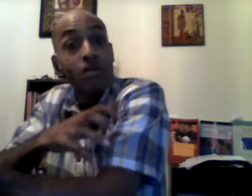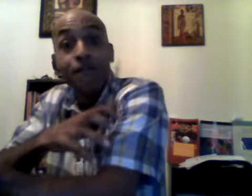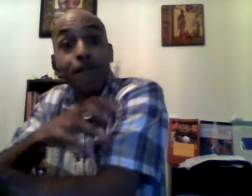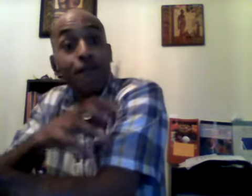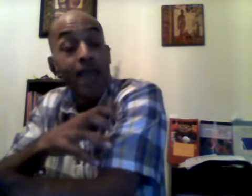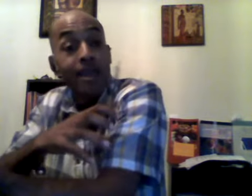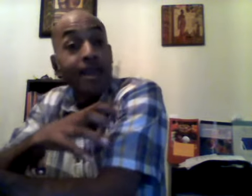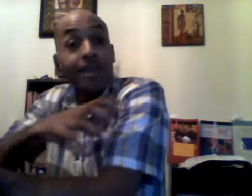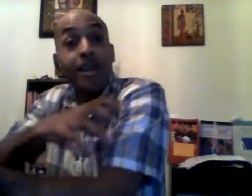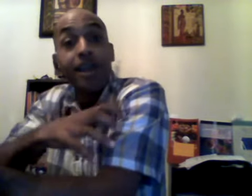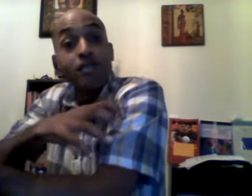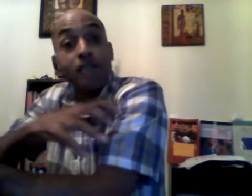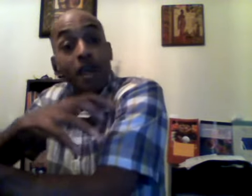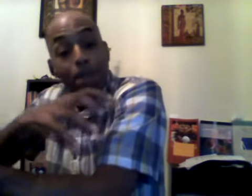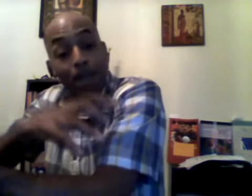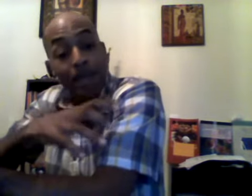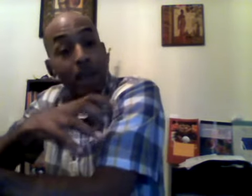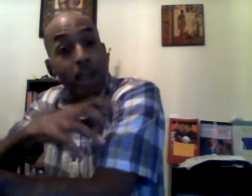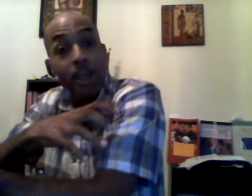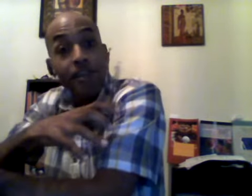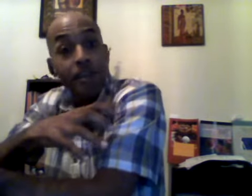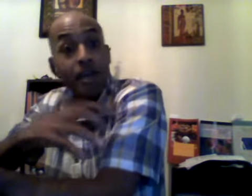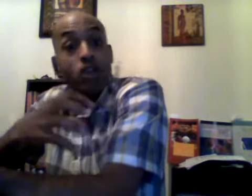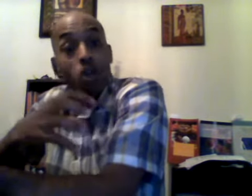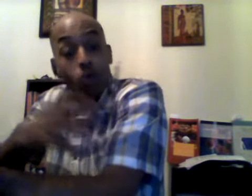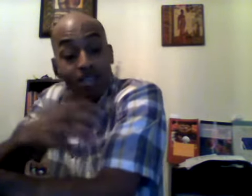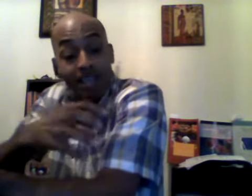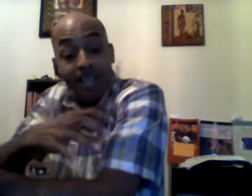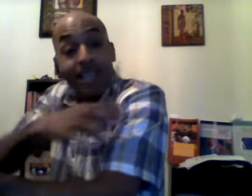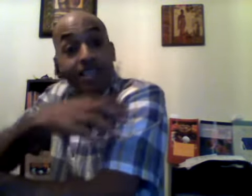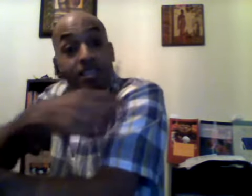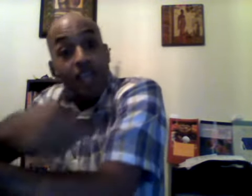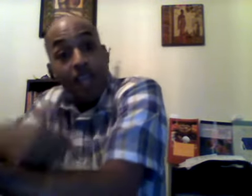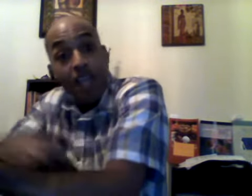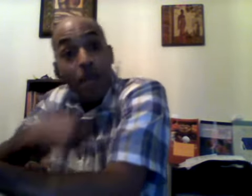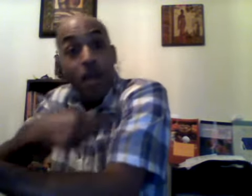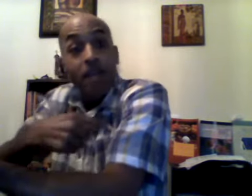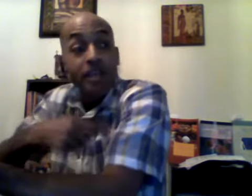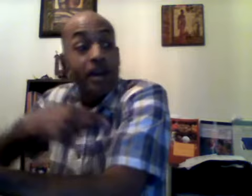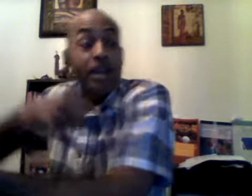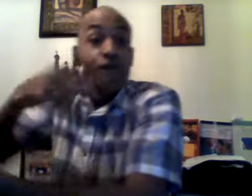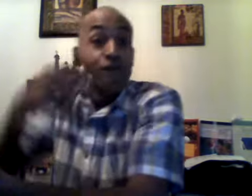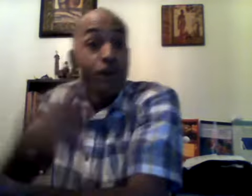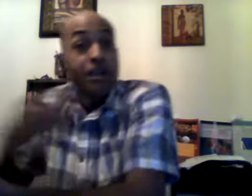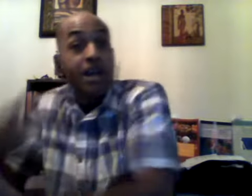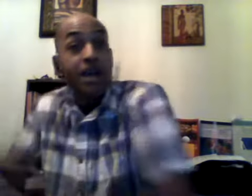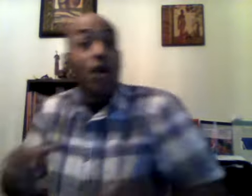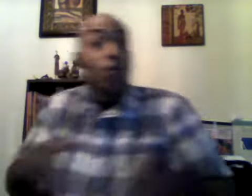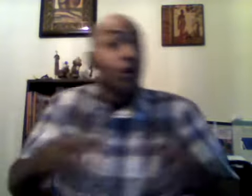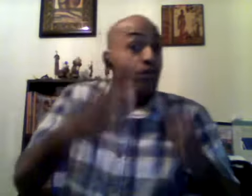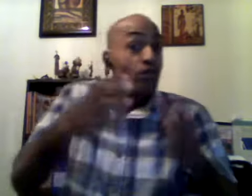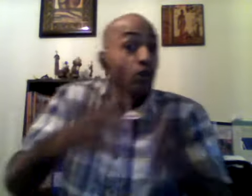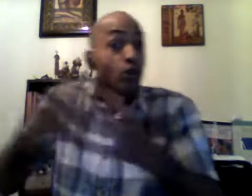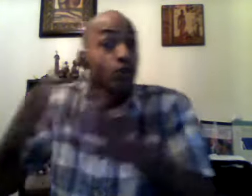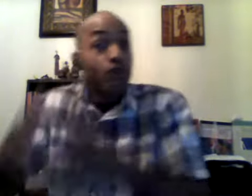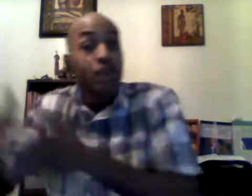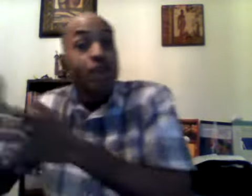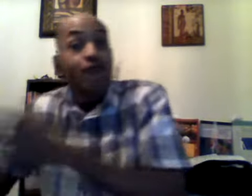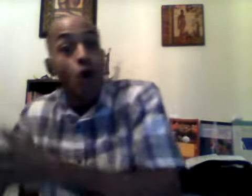of fat covers a big area you would take that same area and fill it up with two three four